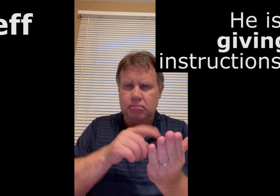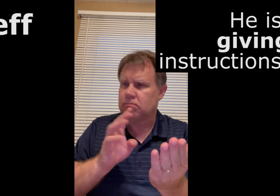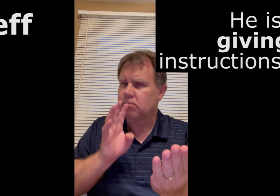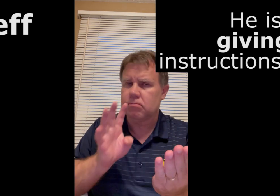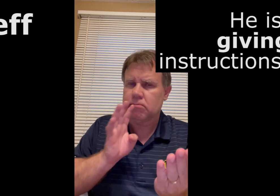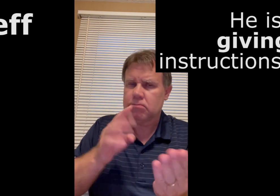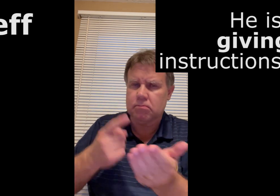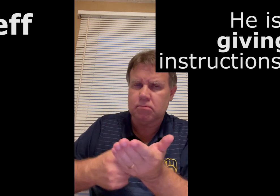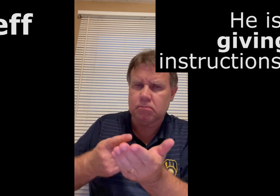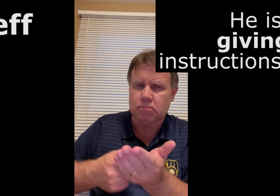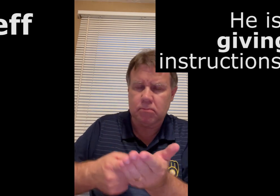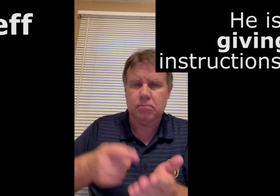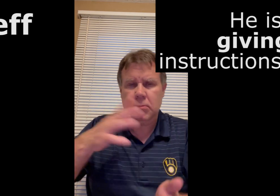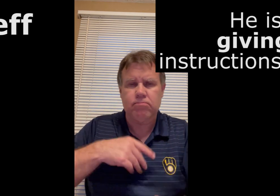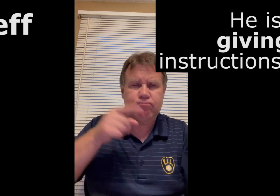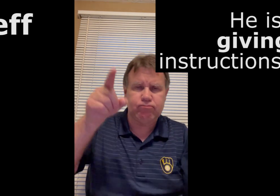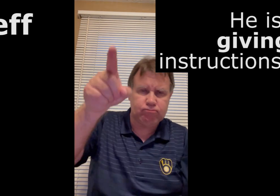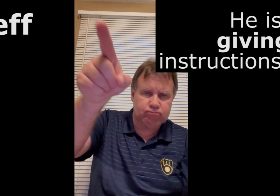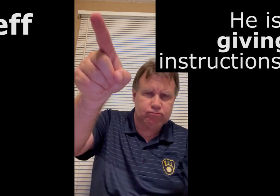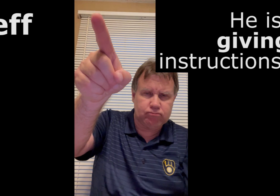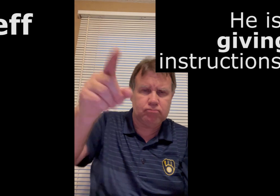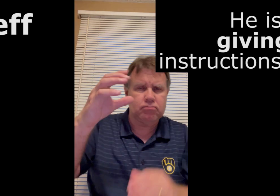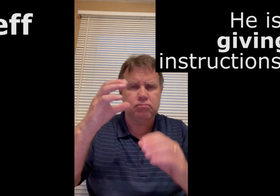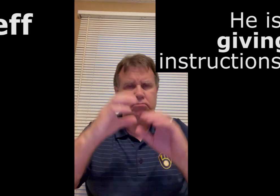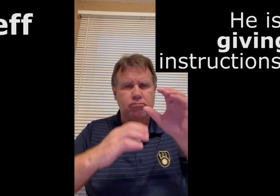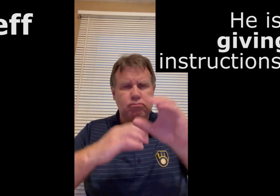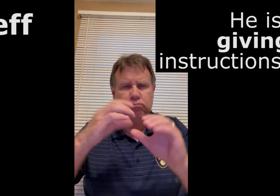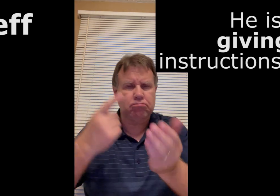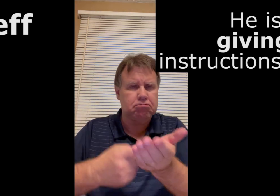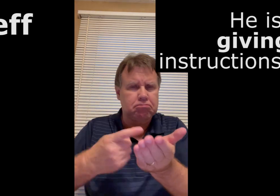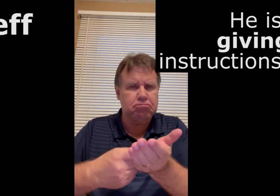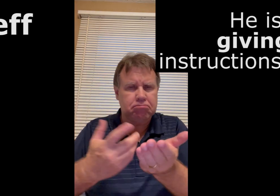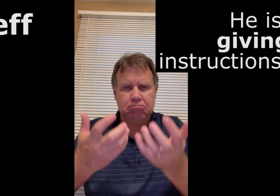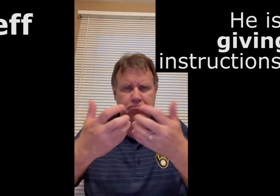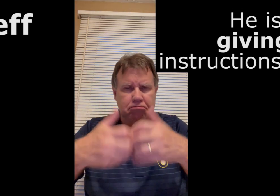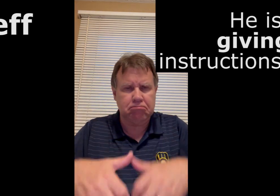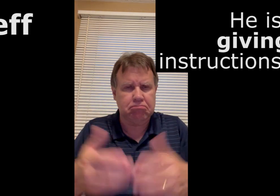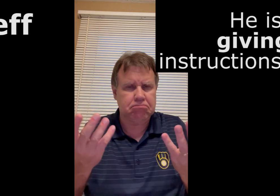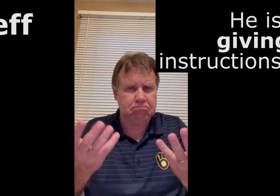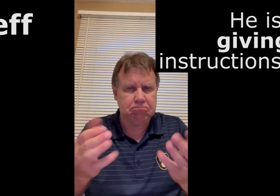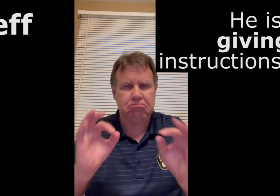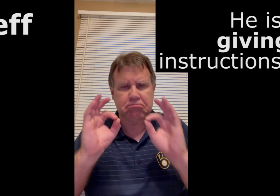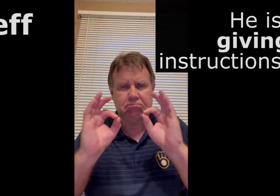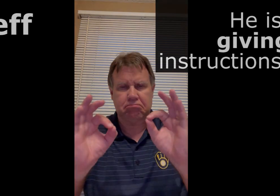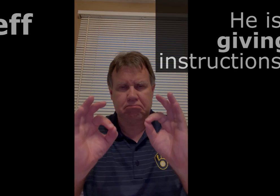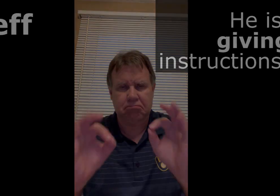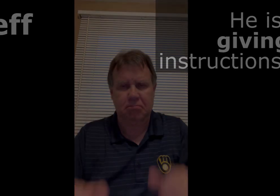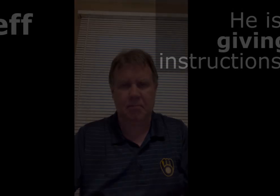discussing the information on the clipboard. One man is giving instructions to the other man.